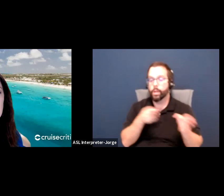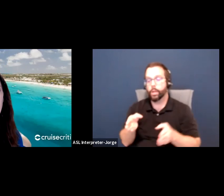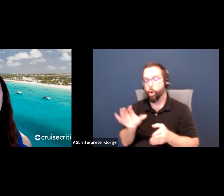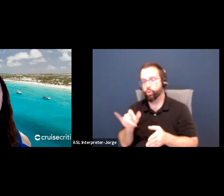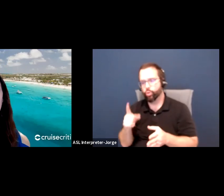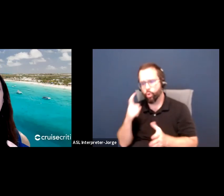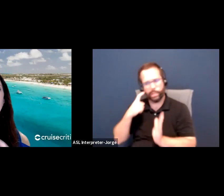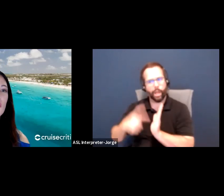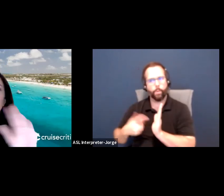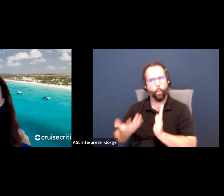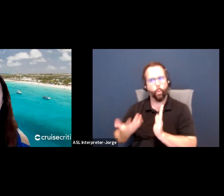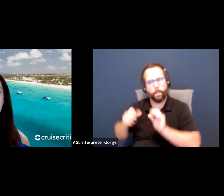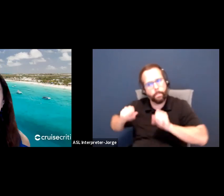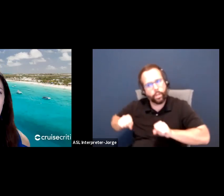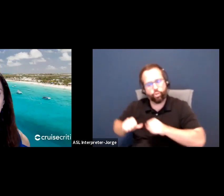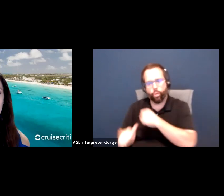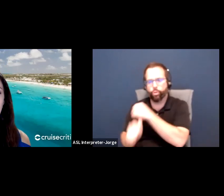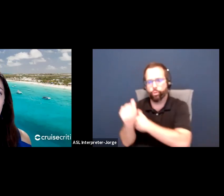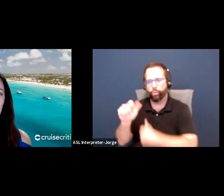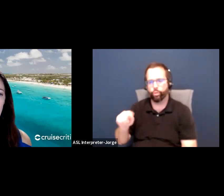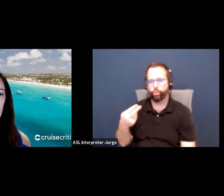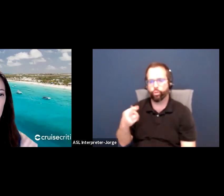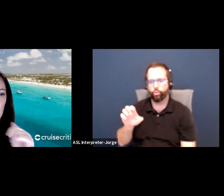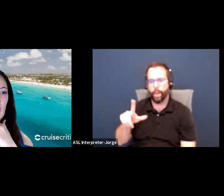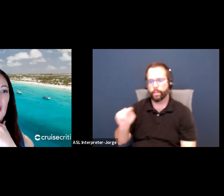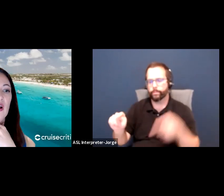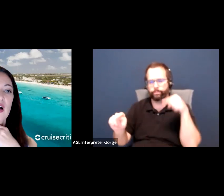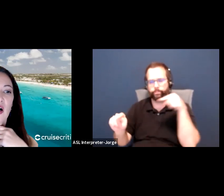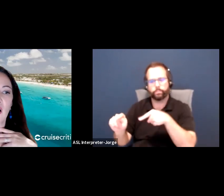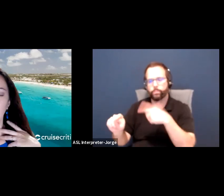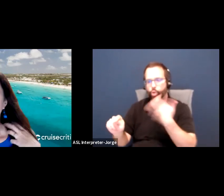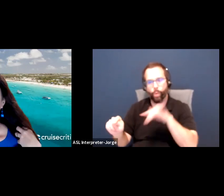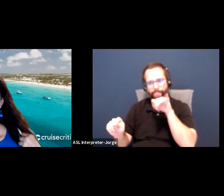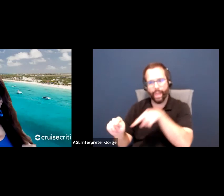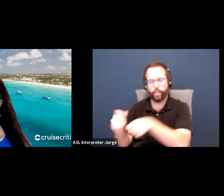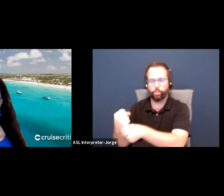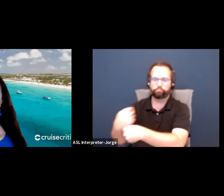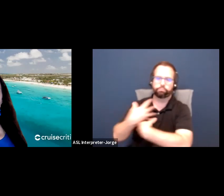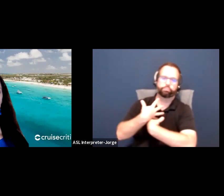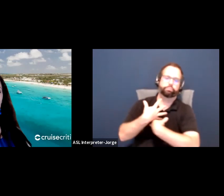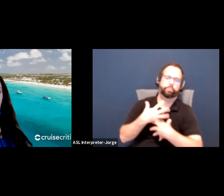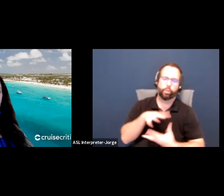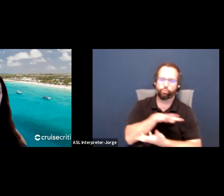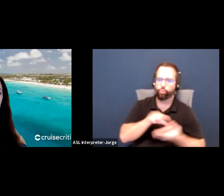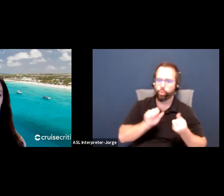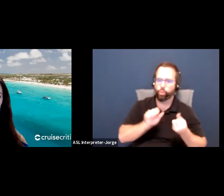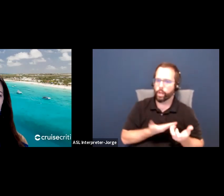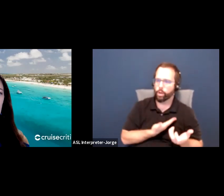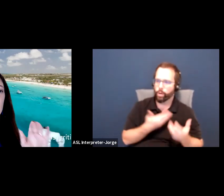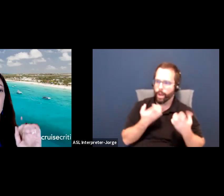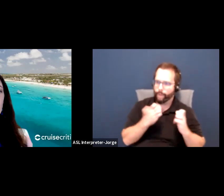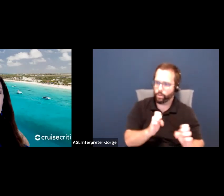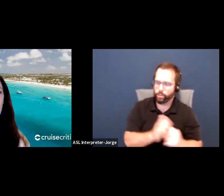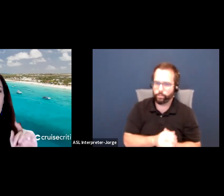be so that those don't sabotage our efforts. All right. Now, the last part